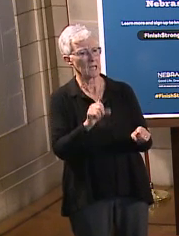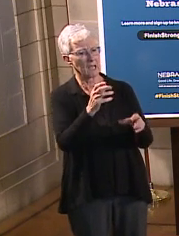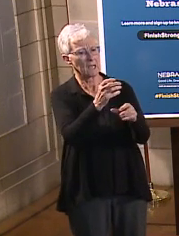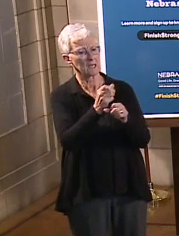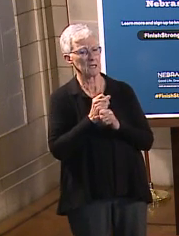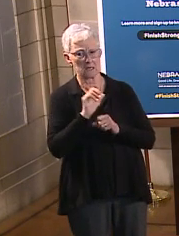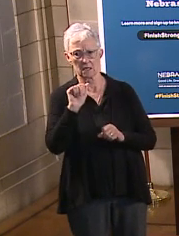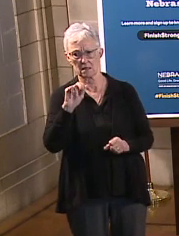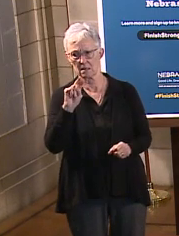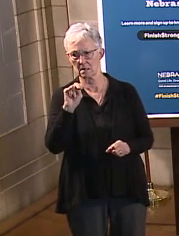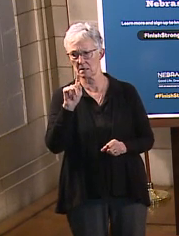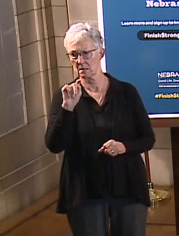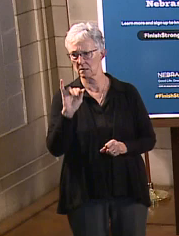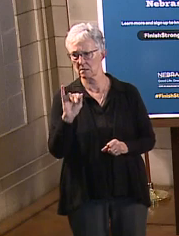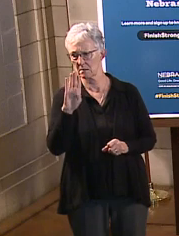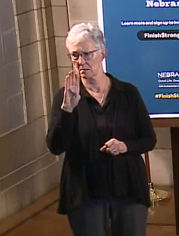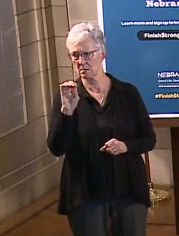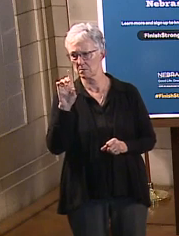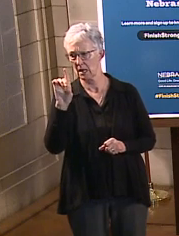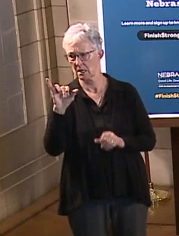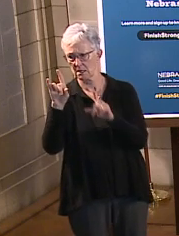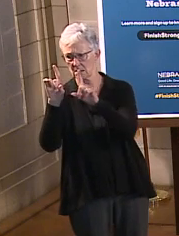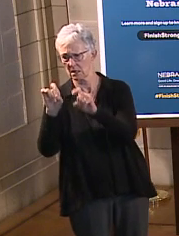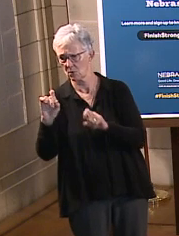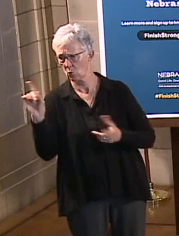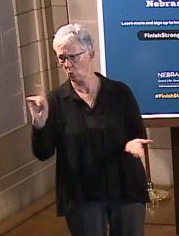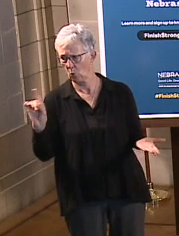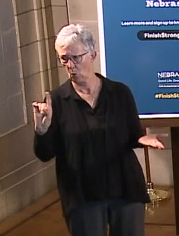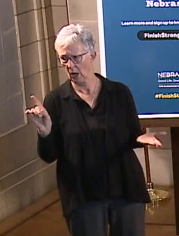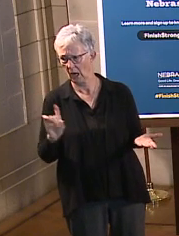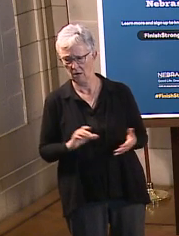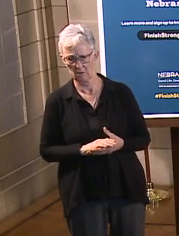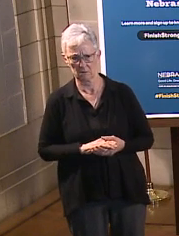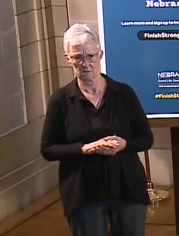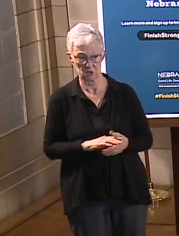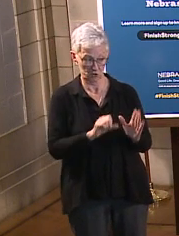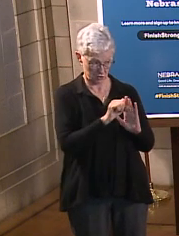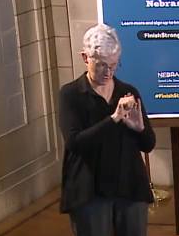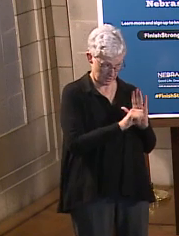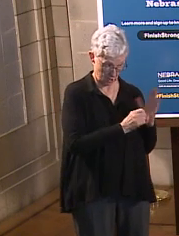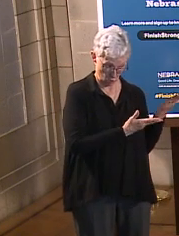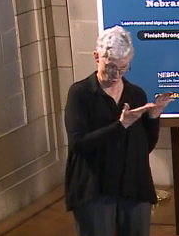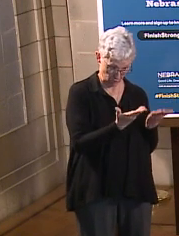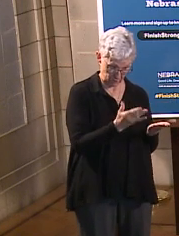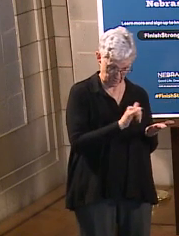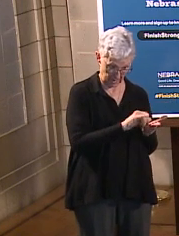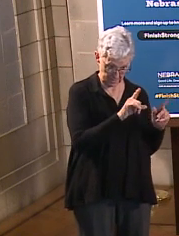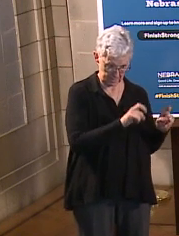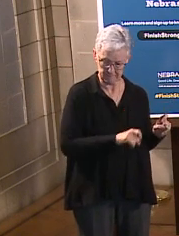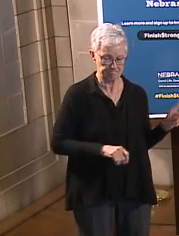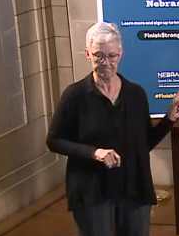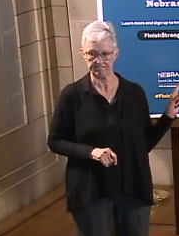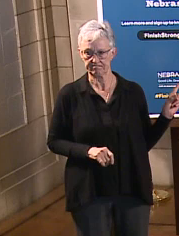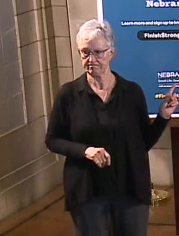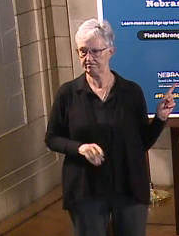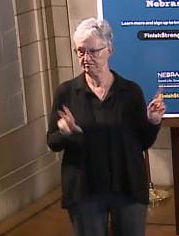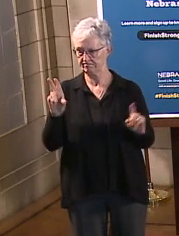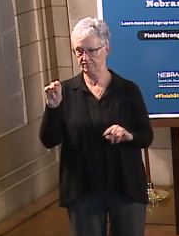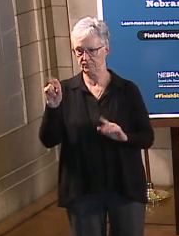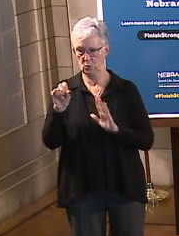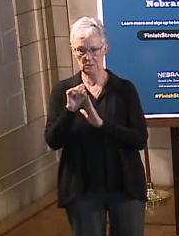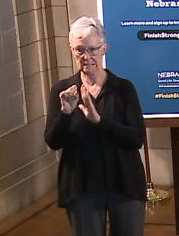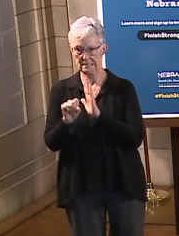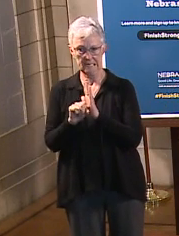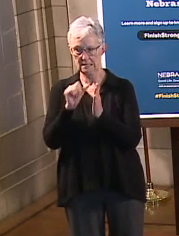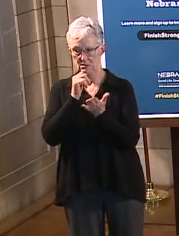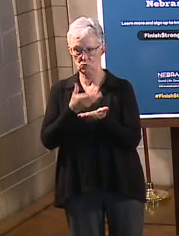Grant Schulte wants to know where can people get antibody tests and is this something the state is offering? The state is not offering antibody tests. So you'd